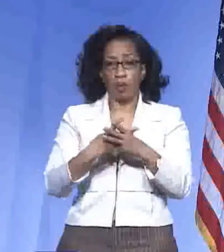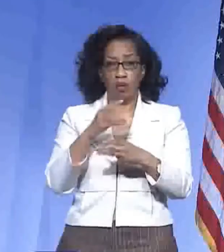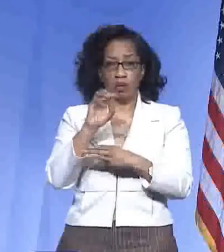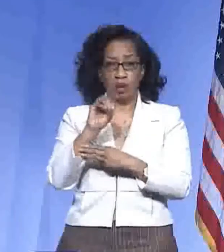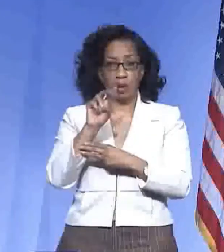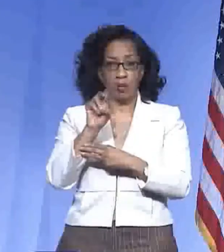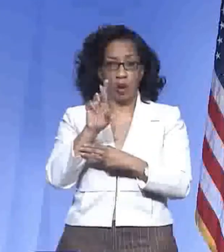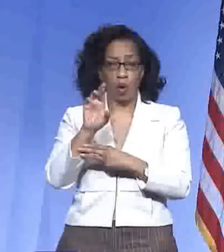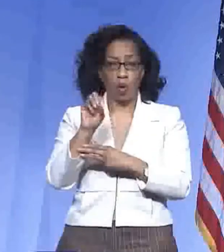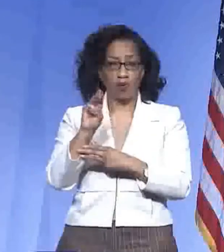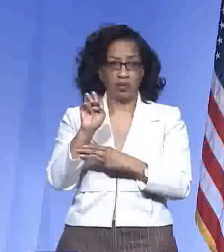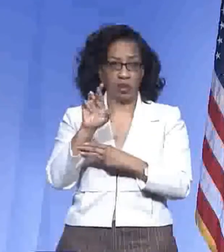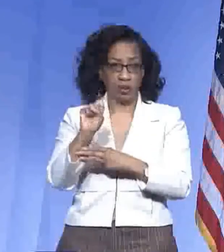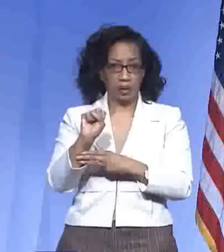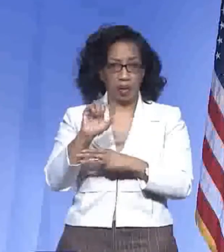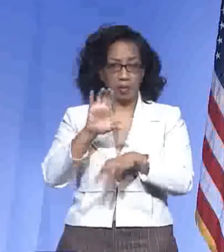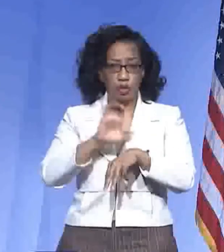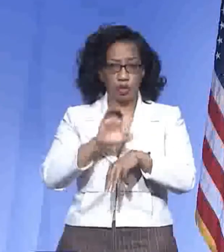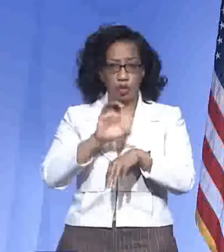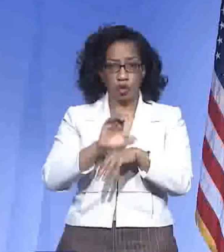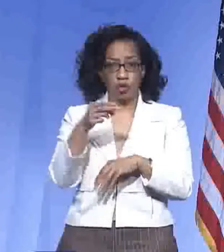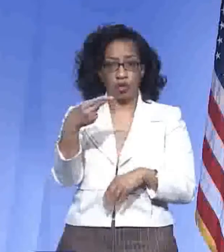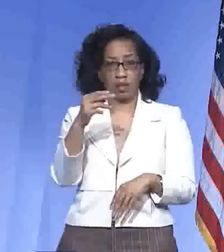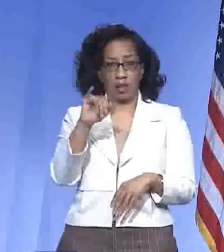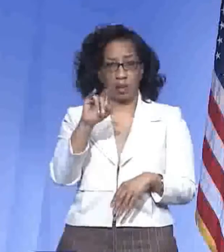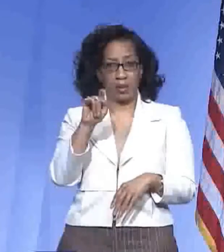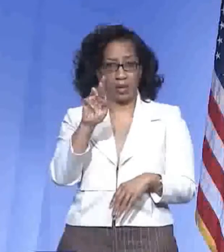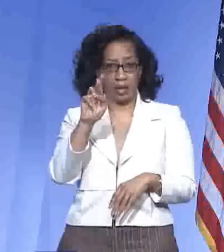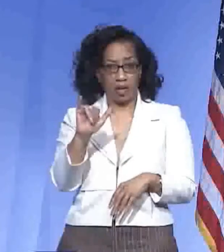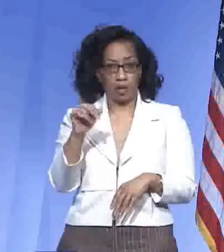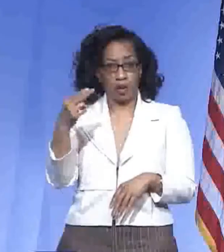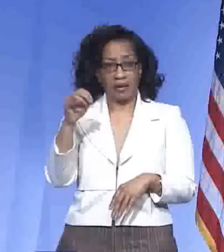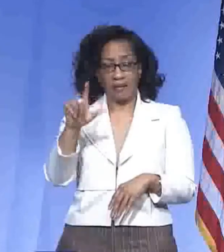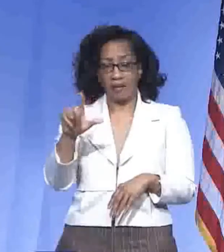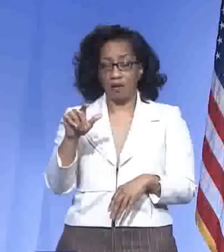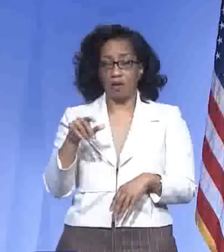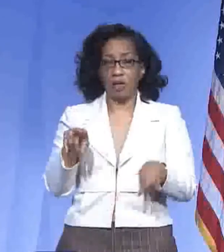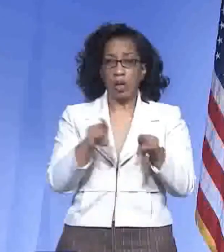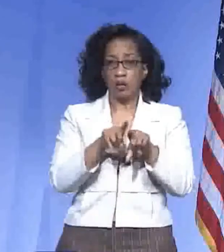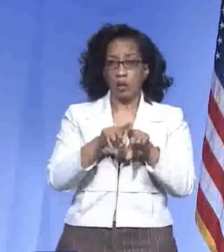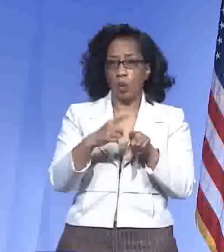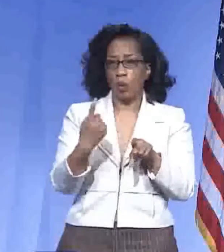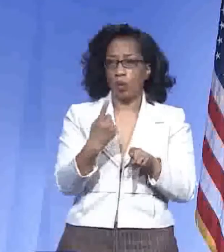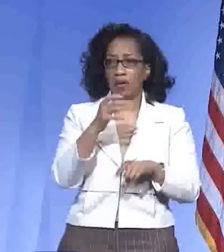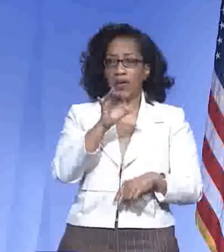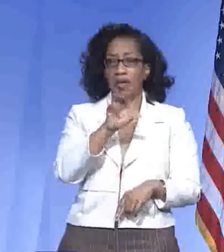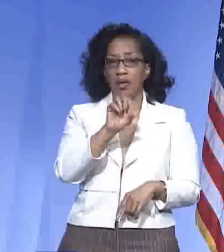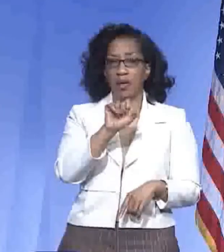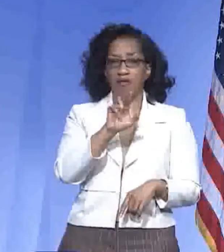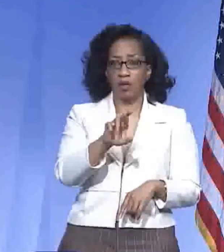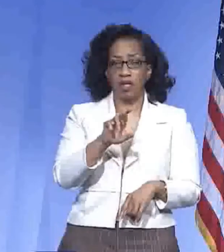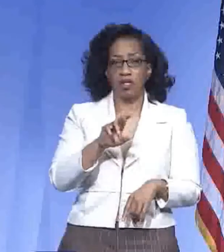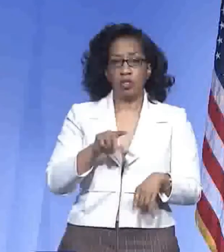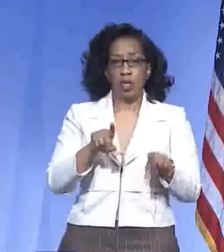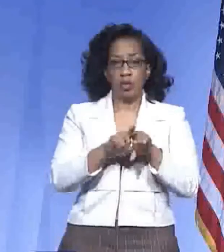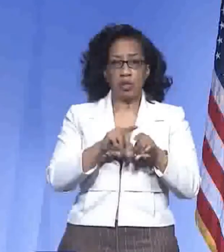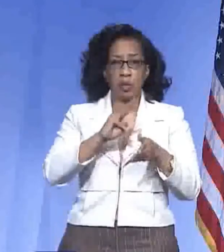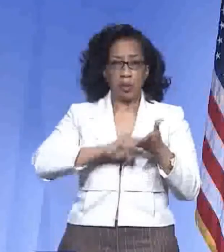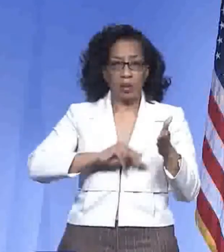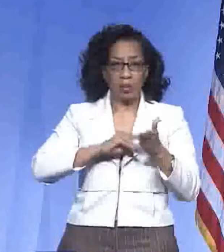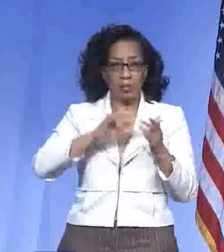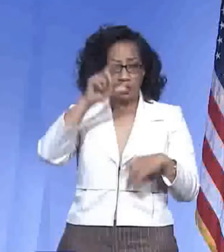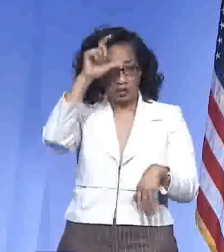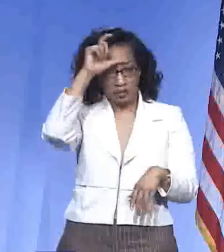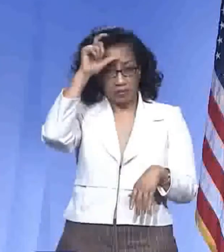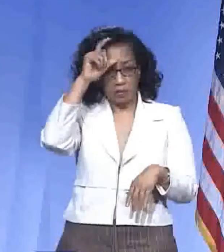the Hickory Ridge Mall down in Hickory Hill. We had a pod in Fraser through the Memphis Fire Department Training Academy, and